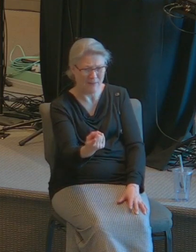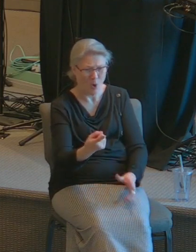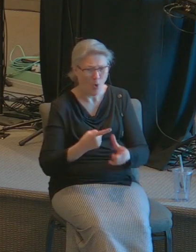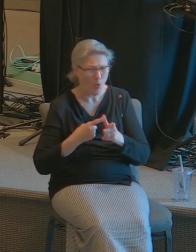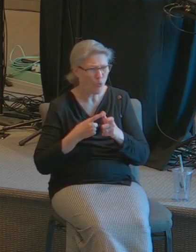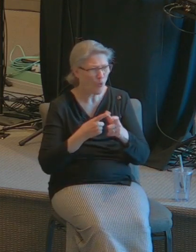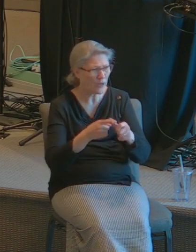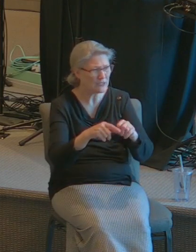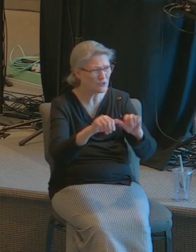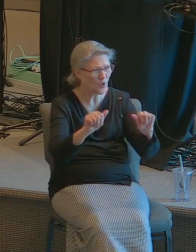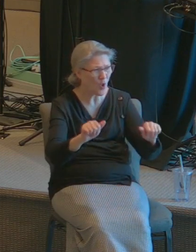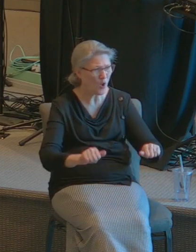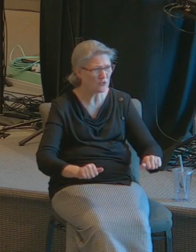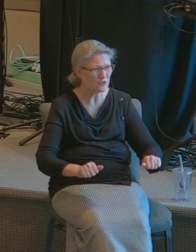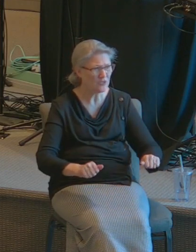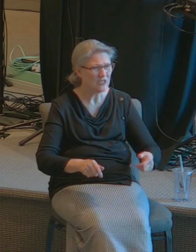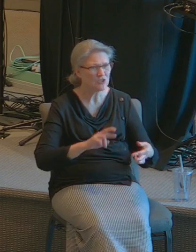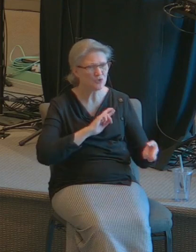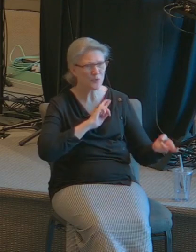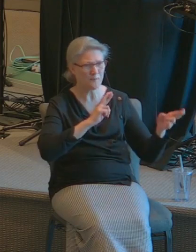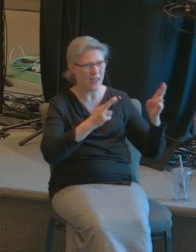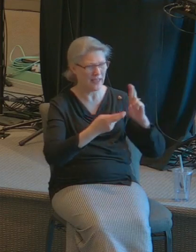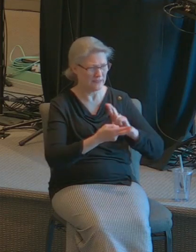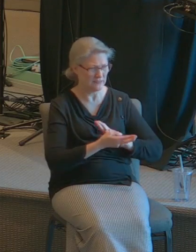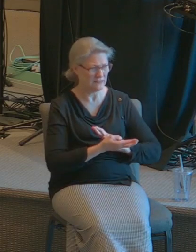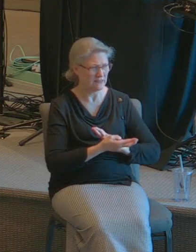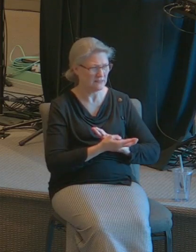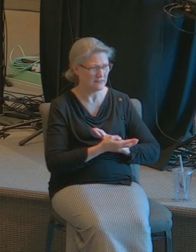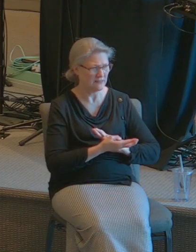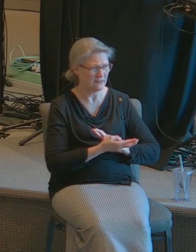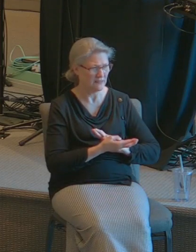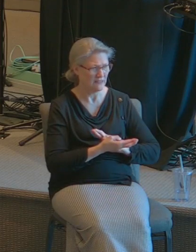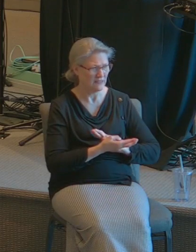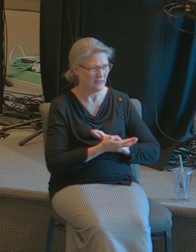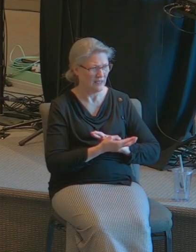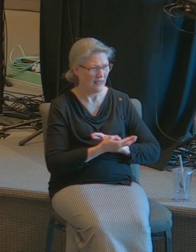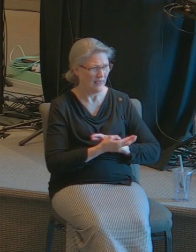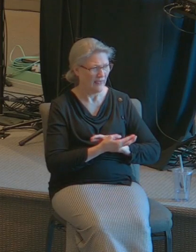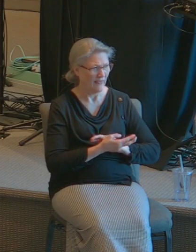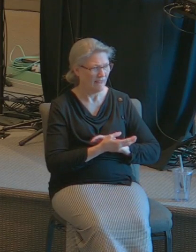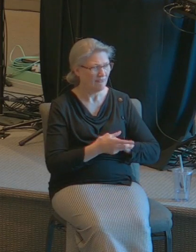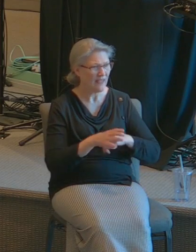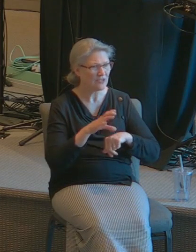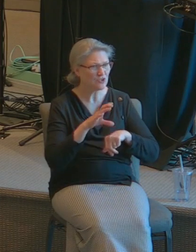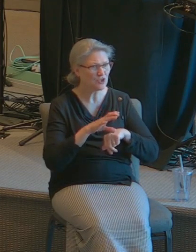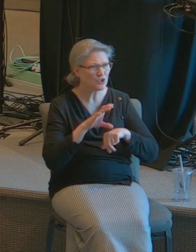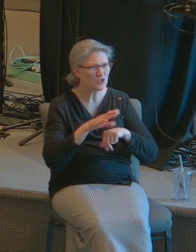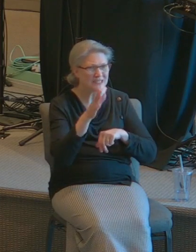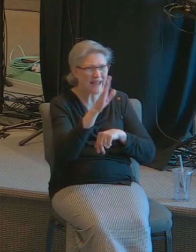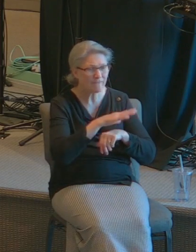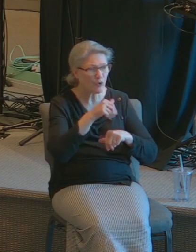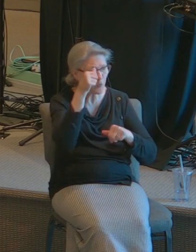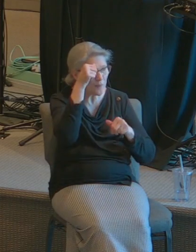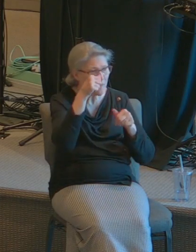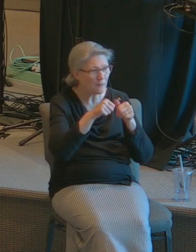gave her life to Jesus Christ that church never remembered that she was a prostitute